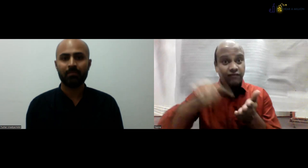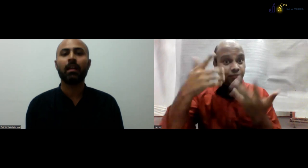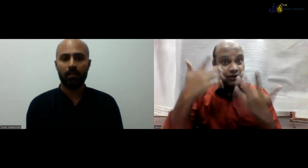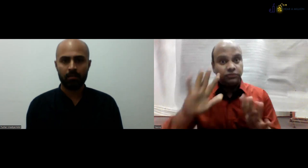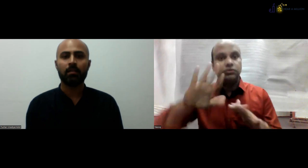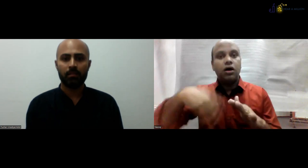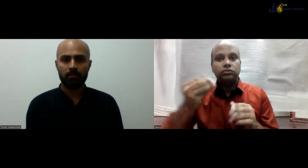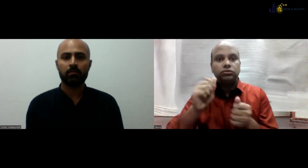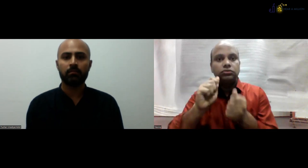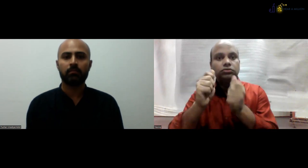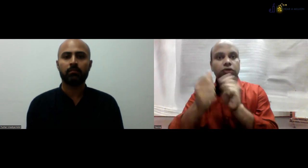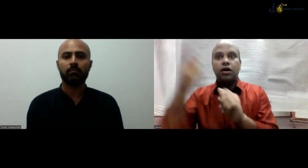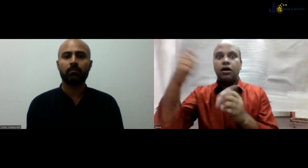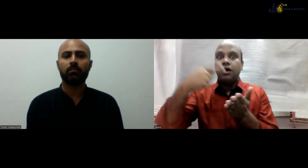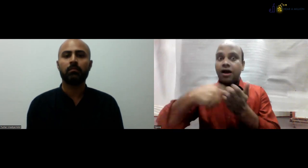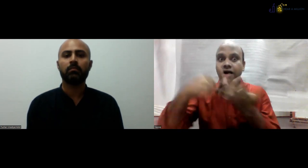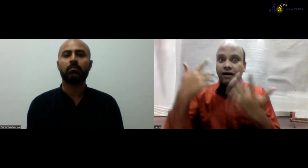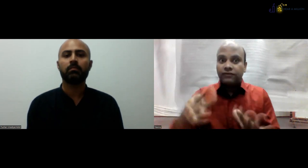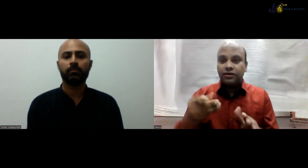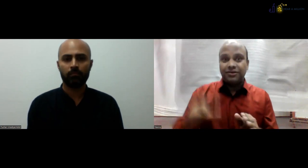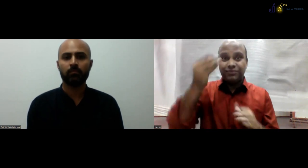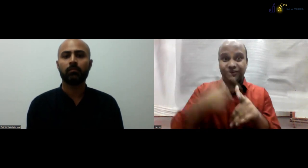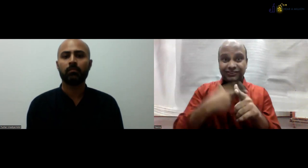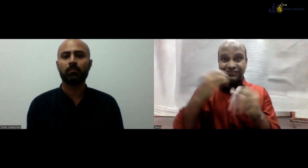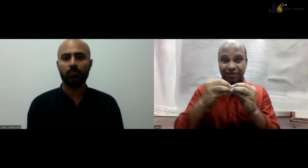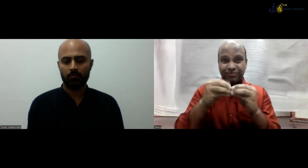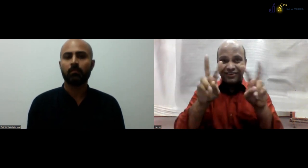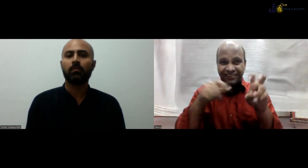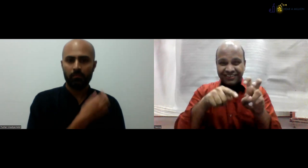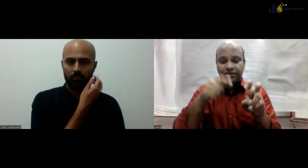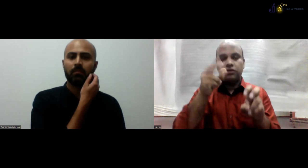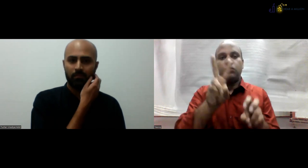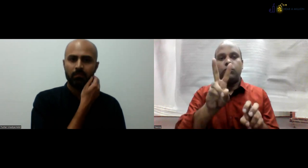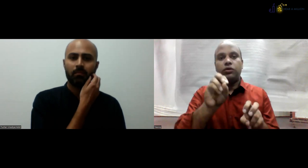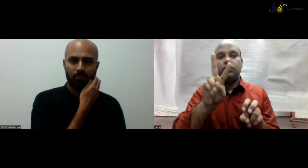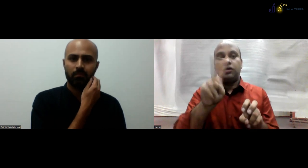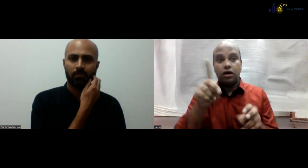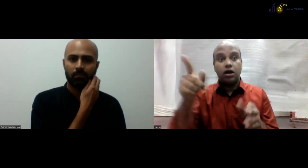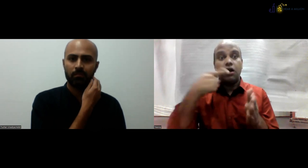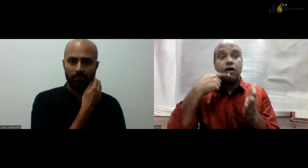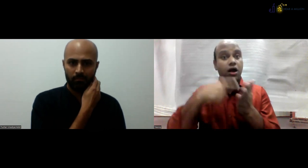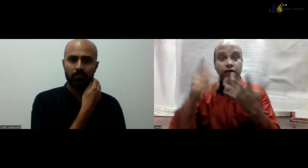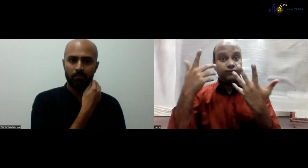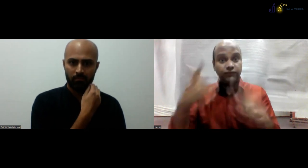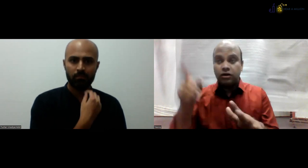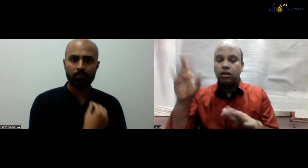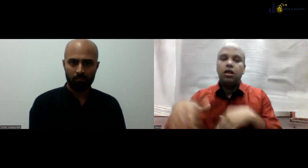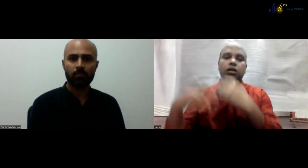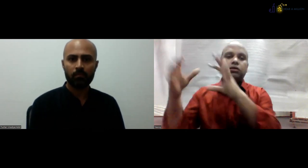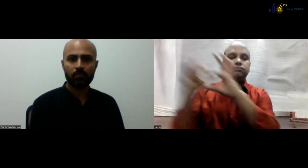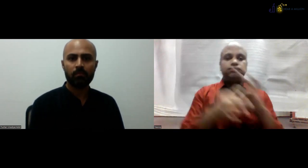they said, if department of empowerment of persons with disabilities, then they will improve it. And they will identify this force.